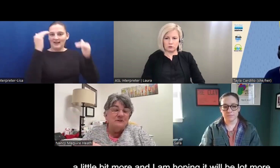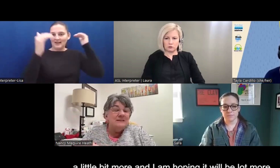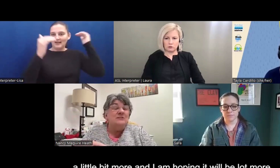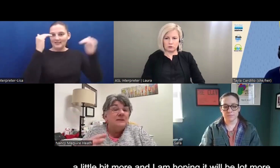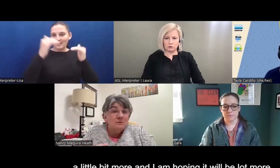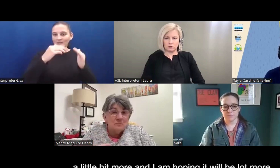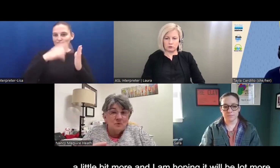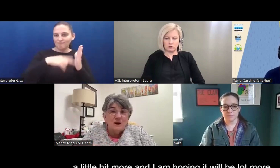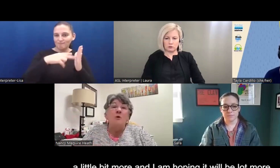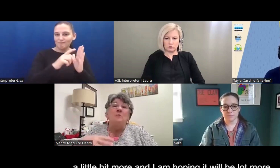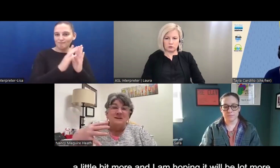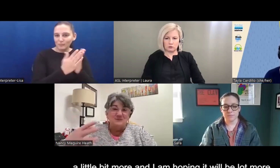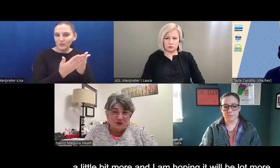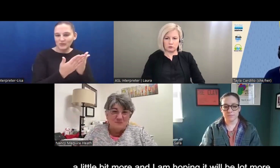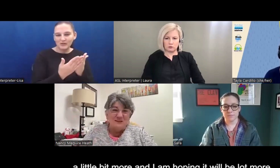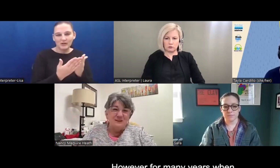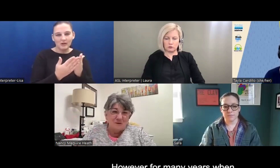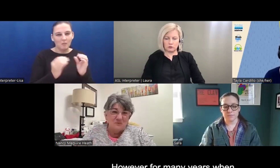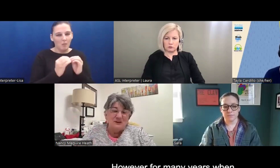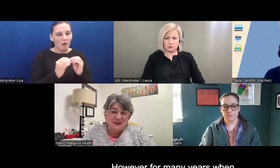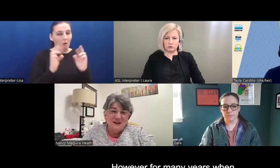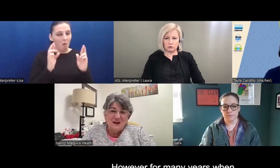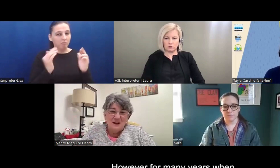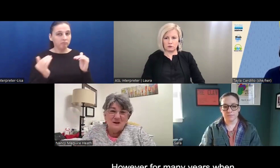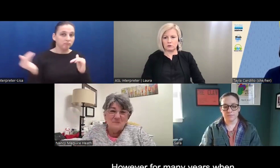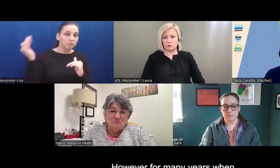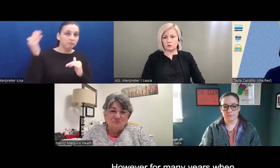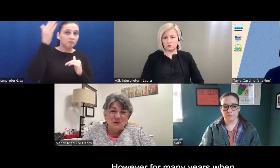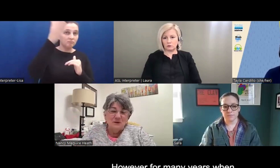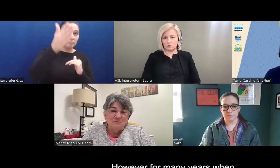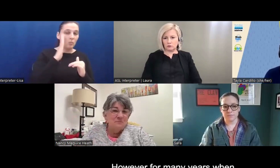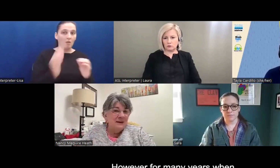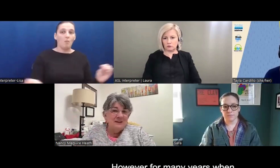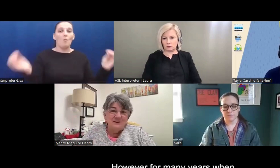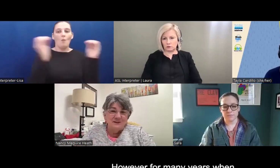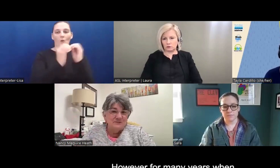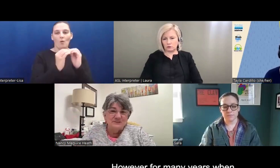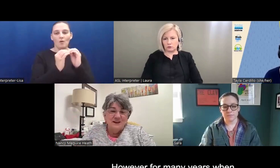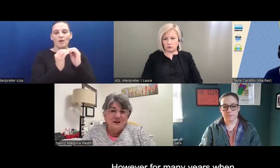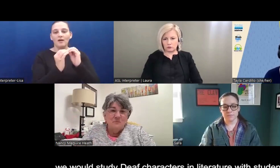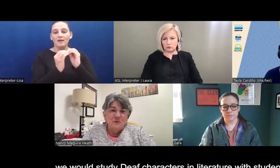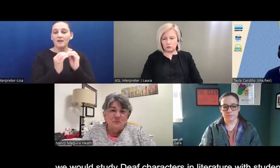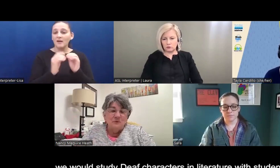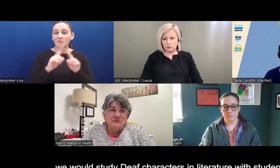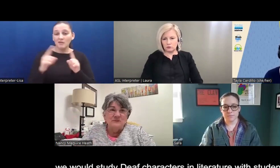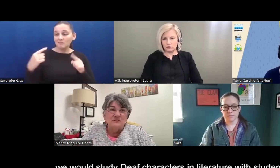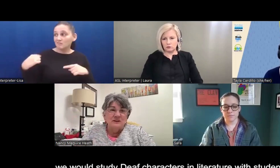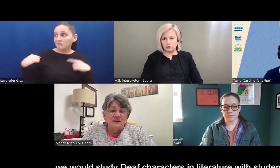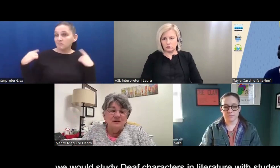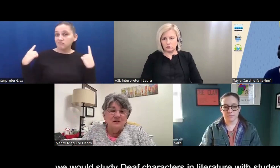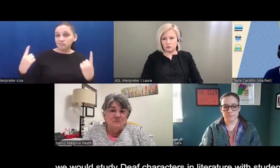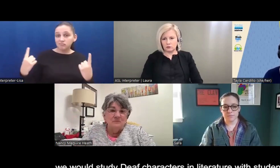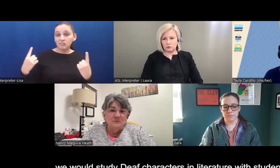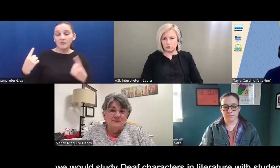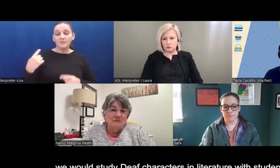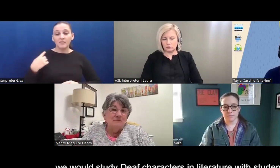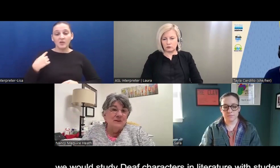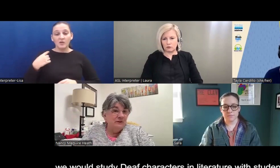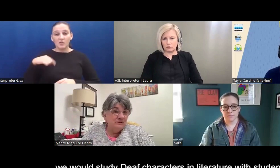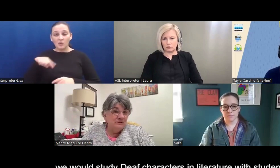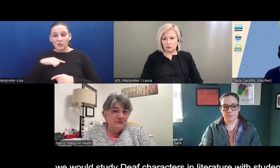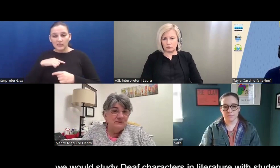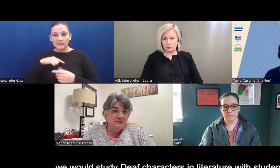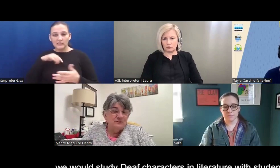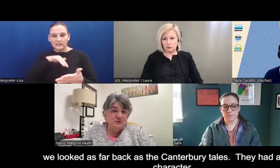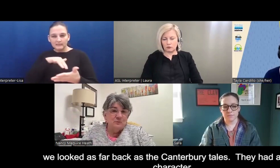or at least a little bit more. I'm hoping it's going to be a lot more. But for many years, when we would study deaf